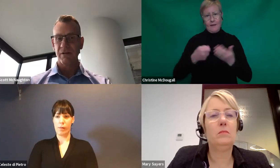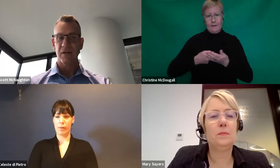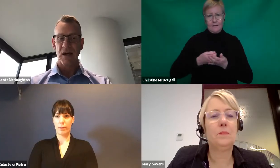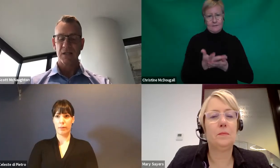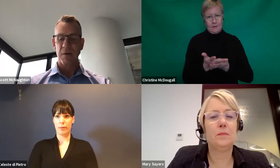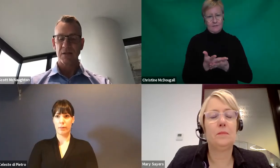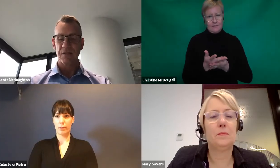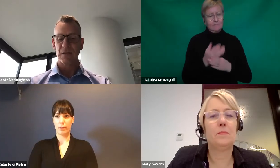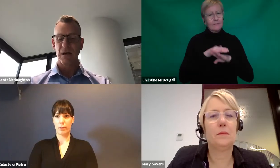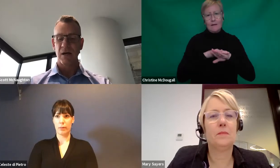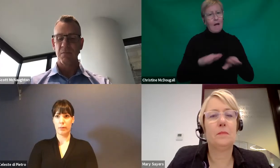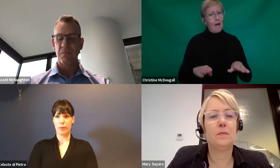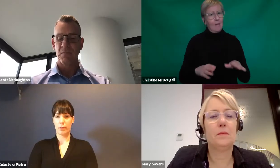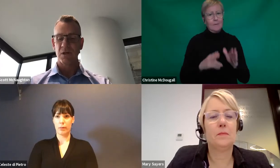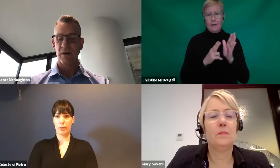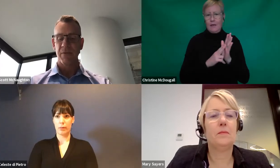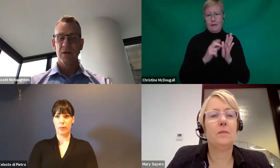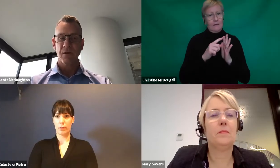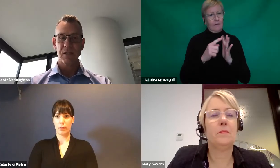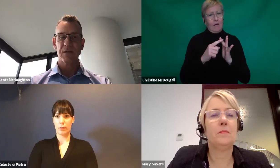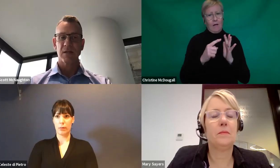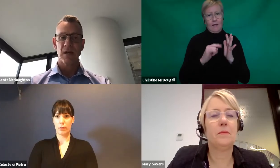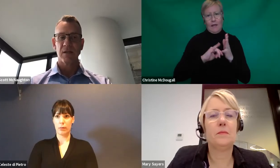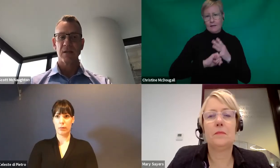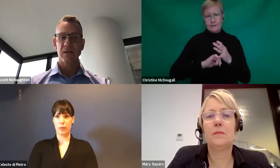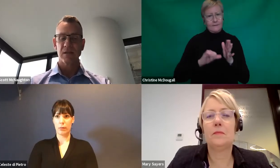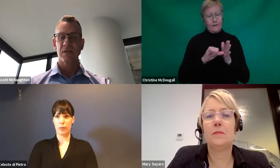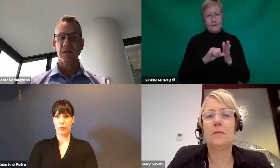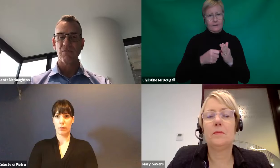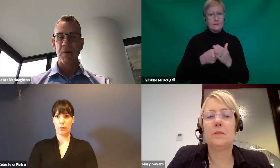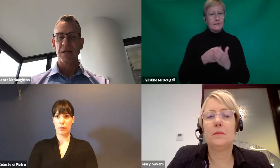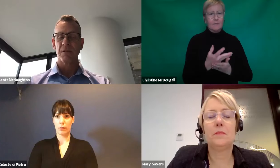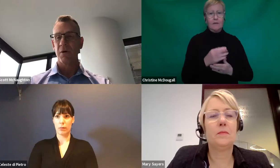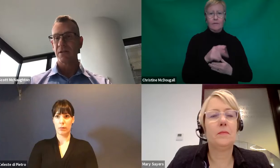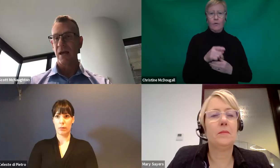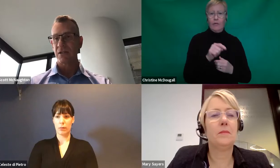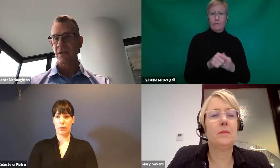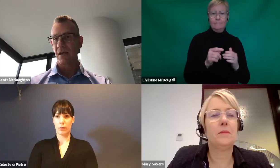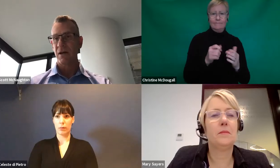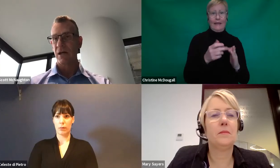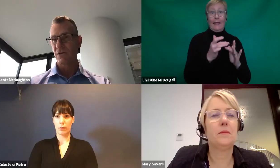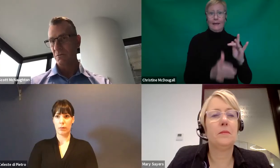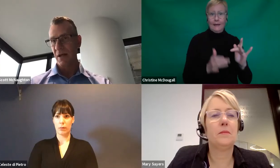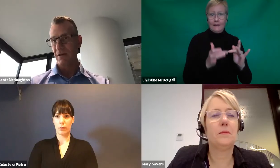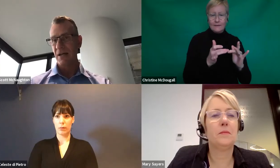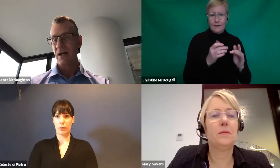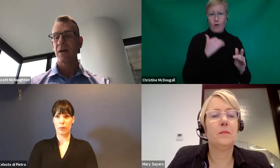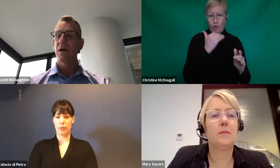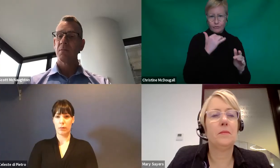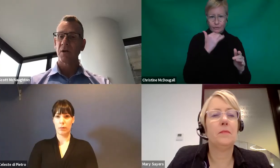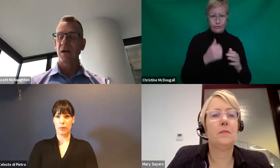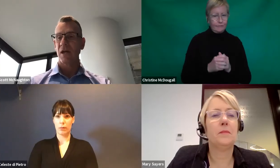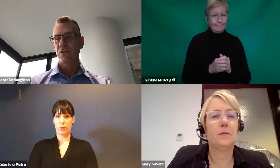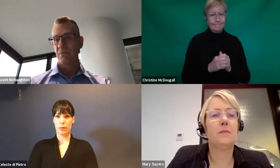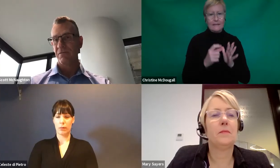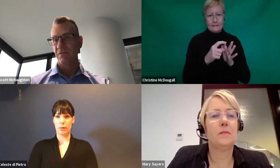personal everyday expenses. So this remains the policy of agency that you can't use your plan on data,